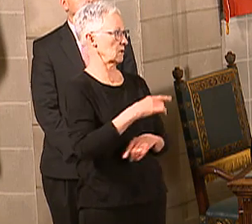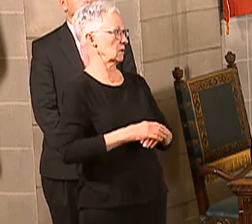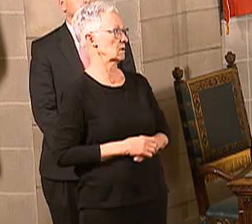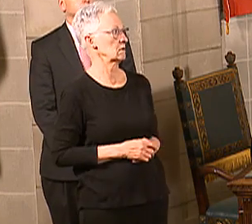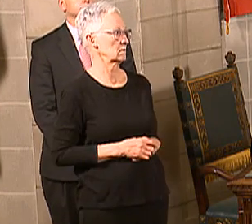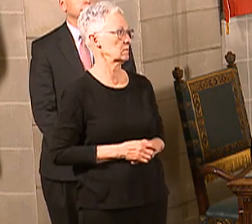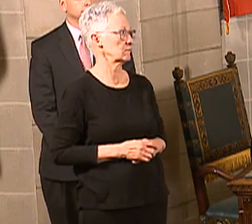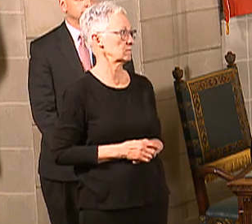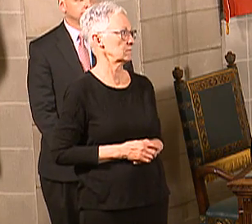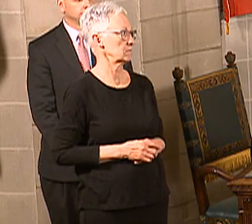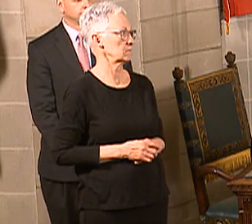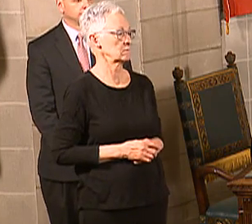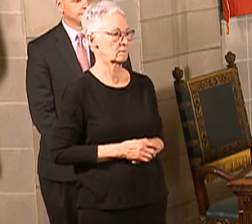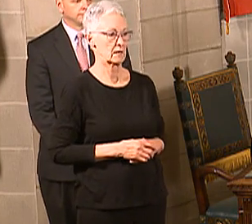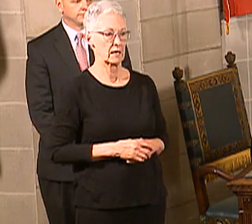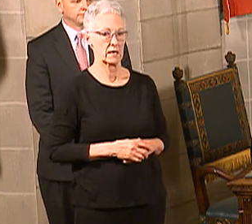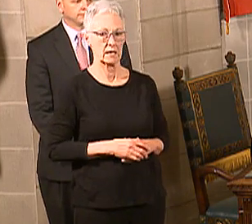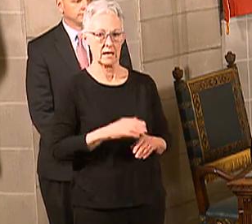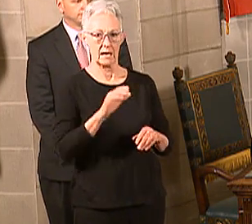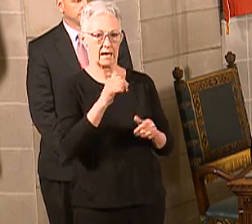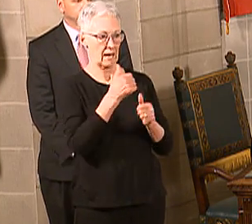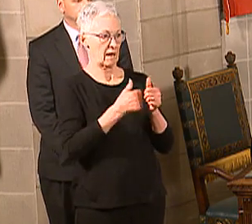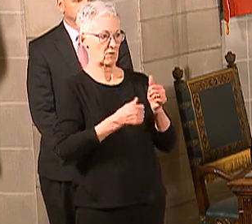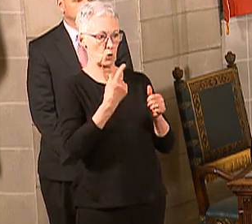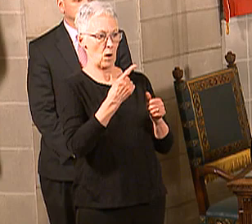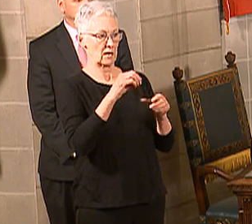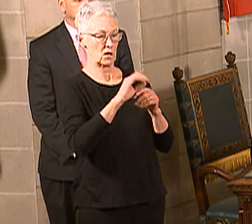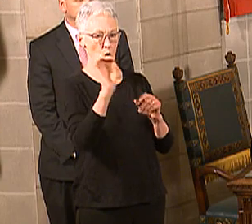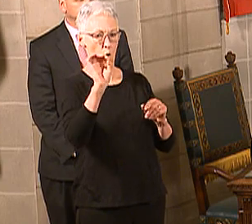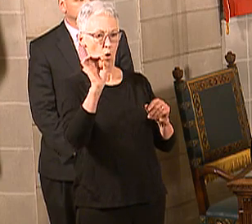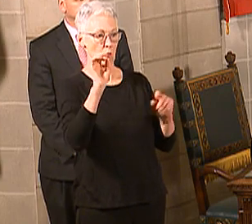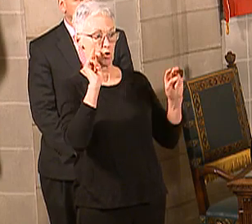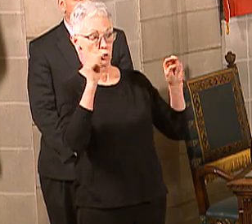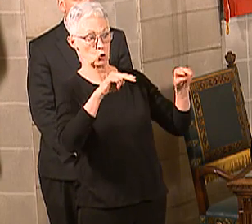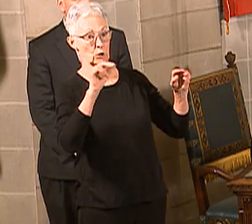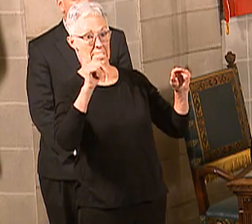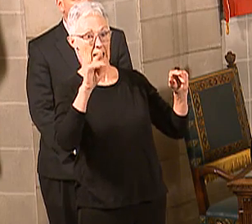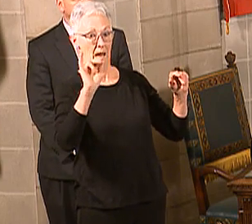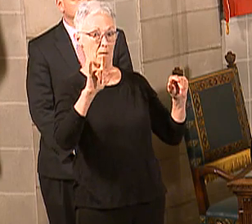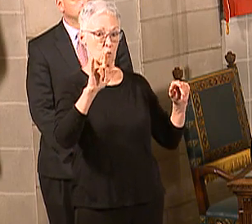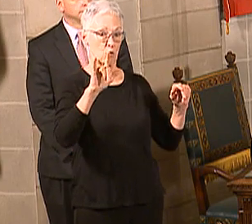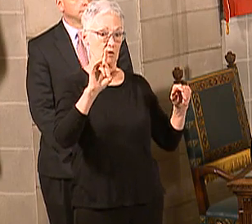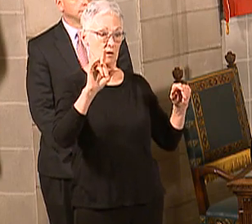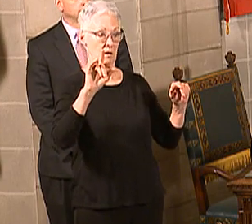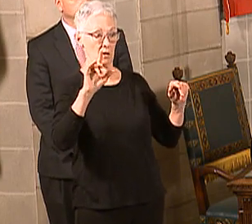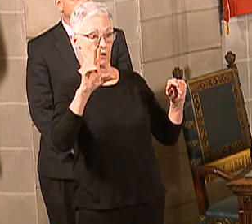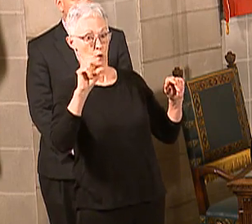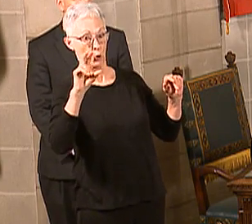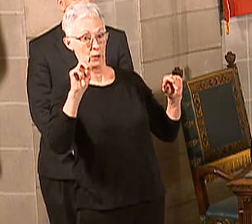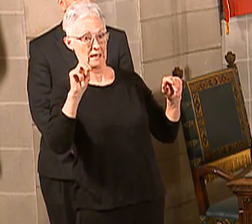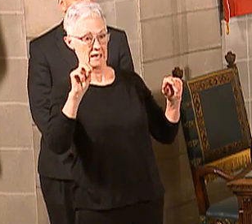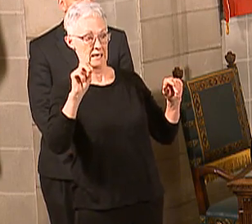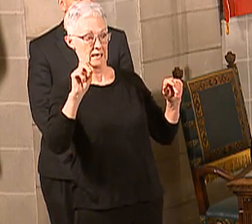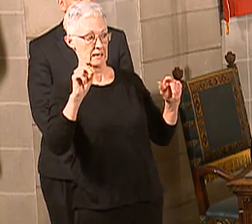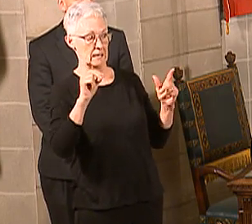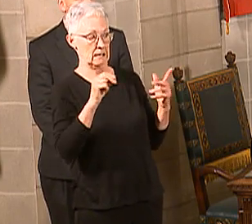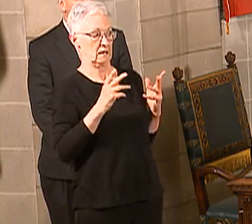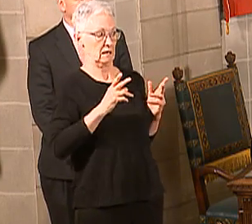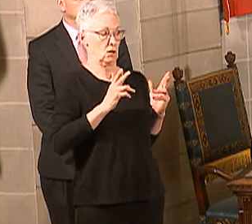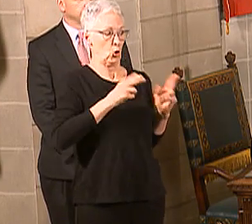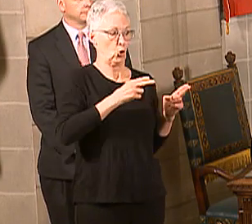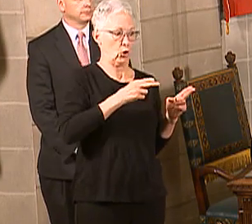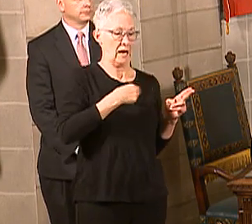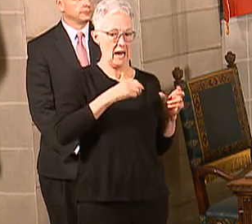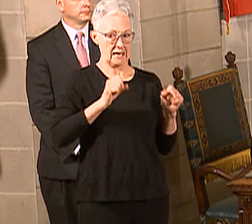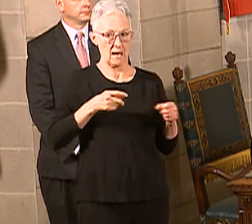are looking at that April 30th deadline as saying, hey, this is what I'll be able to at least start letting some customers back in. The